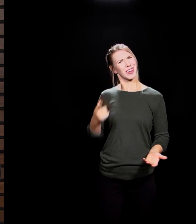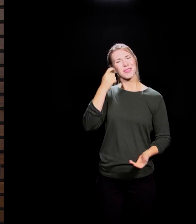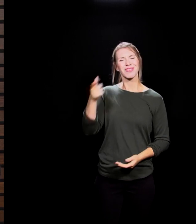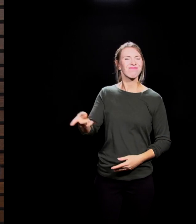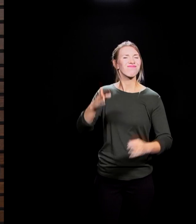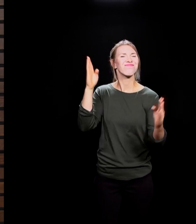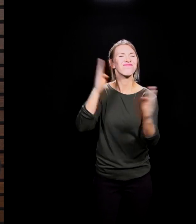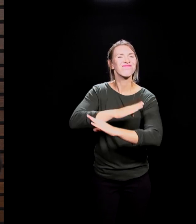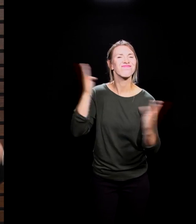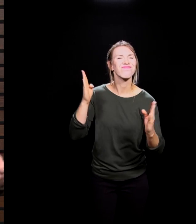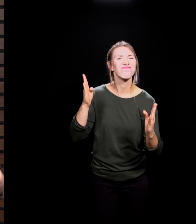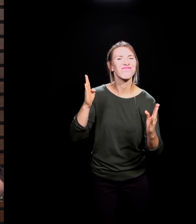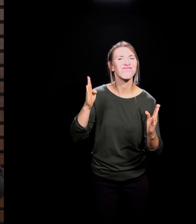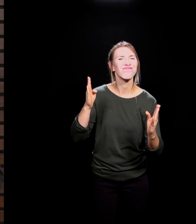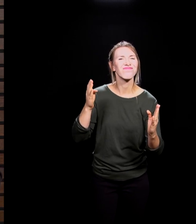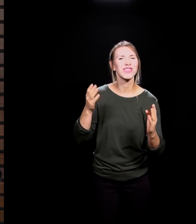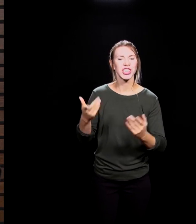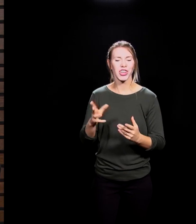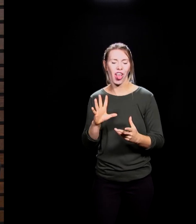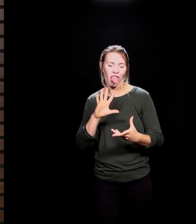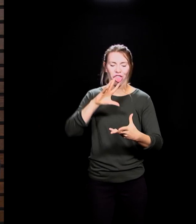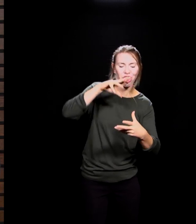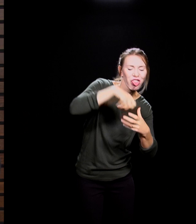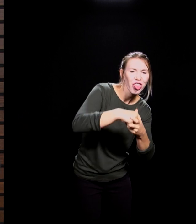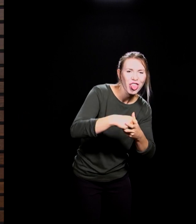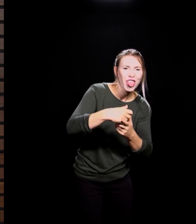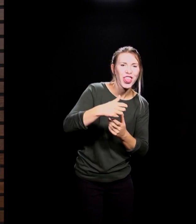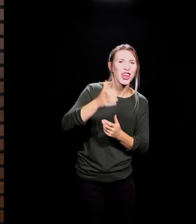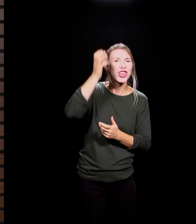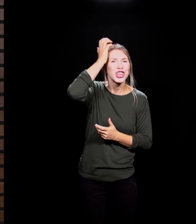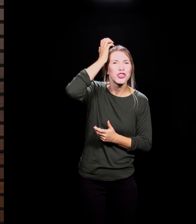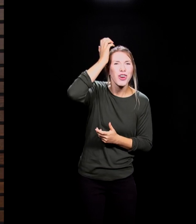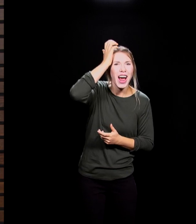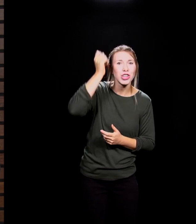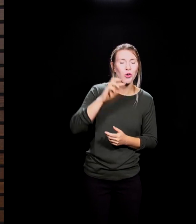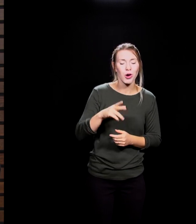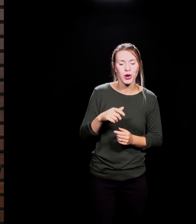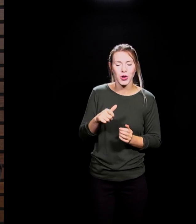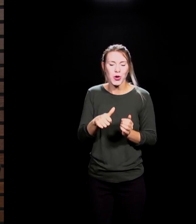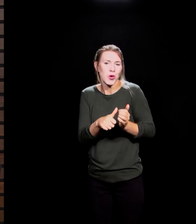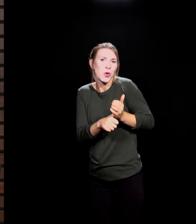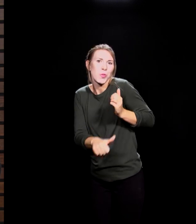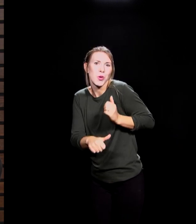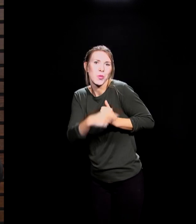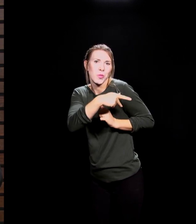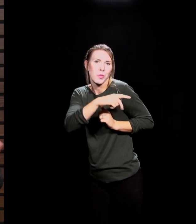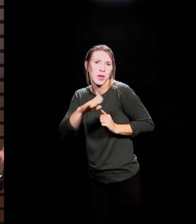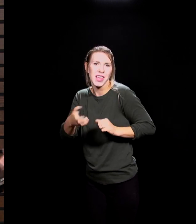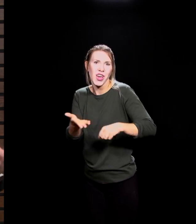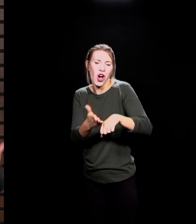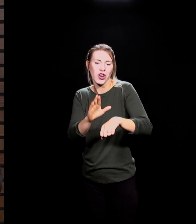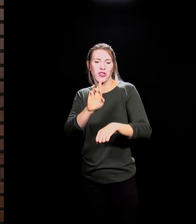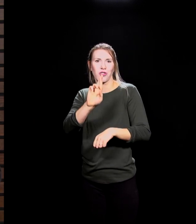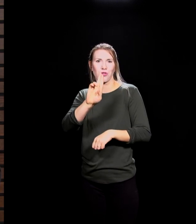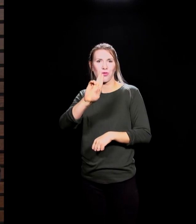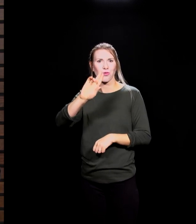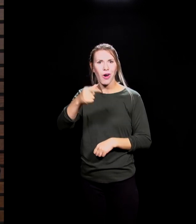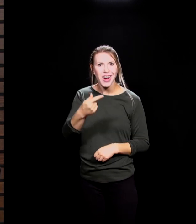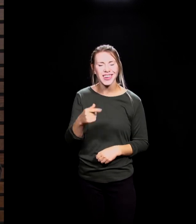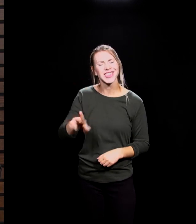wrong. She's gotten into the trash. She's relieved herself on the carpet. She's done something that she knows there will be a consequence for. And